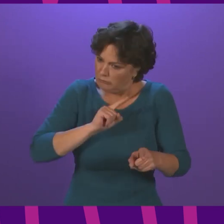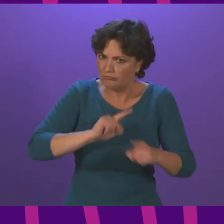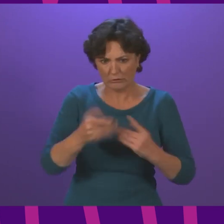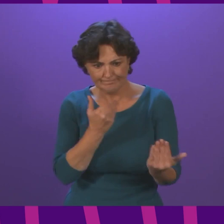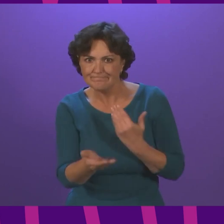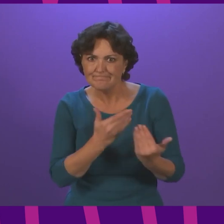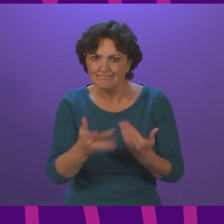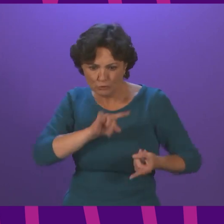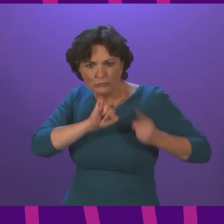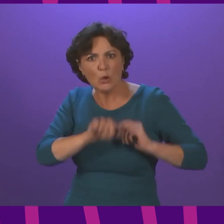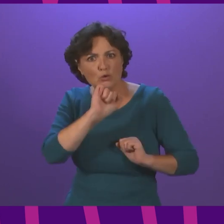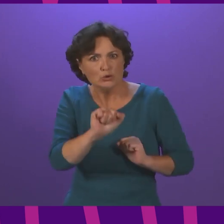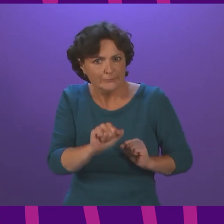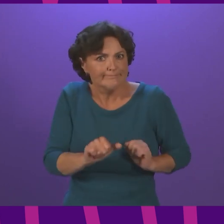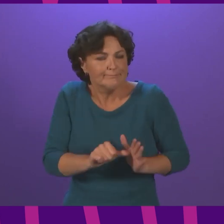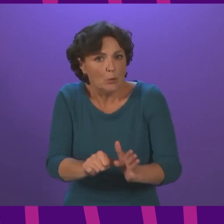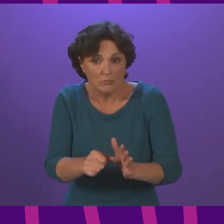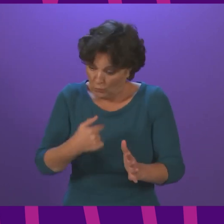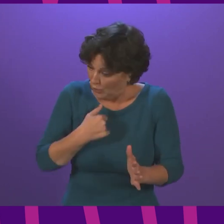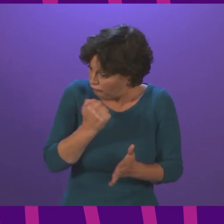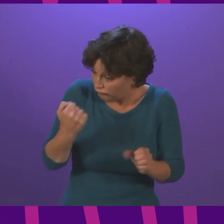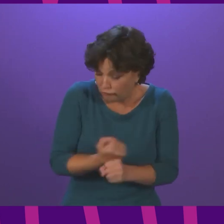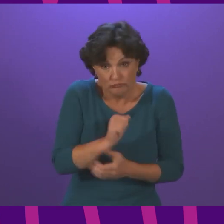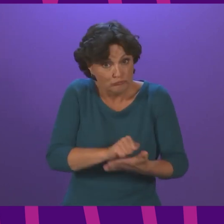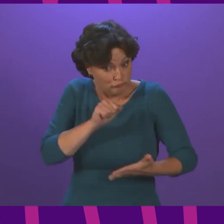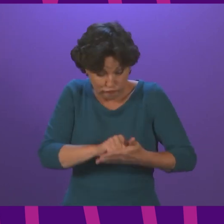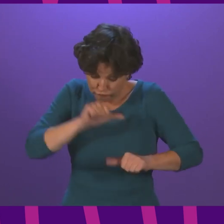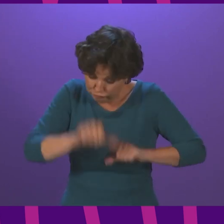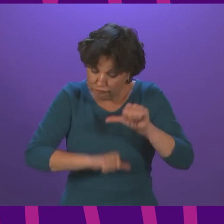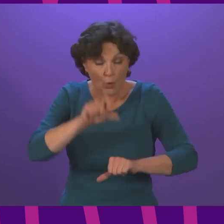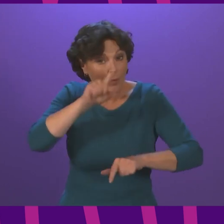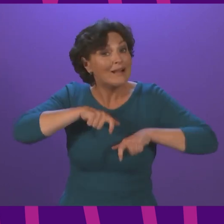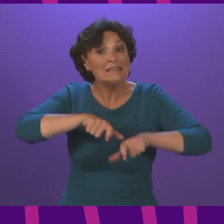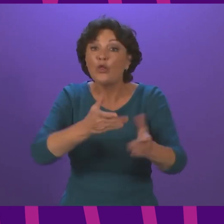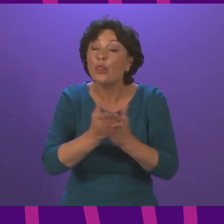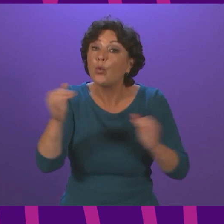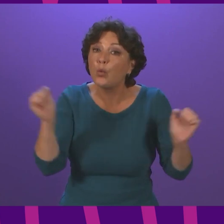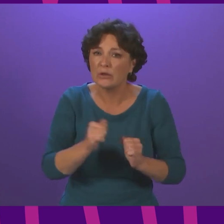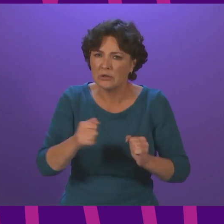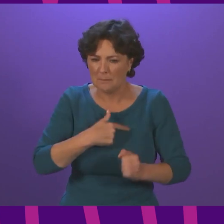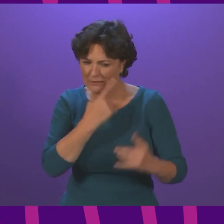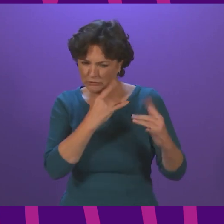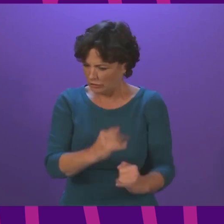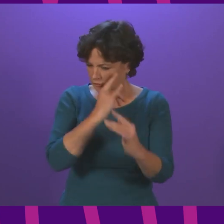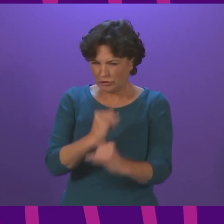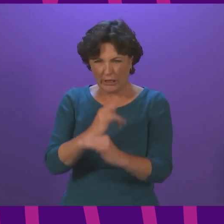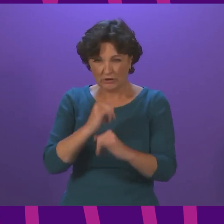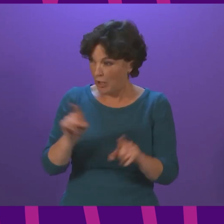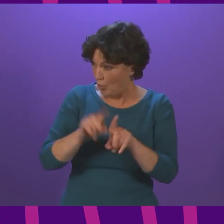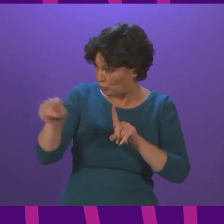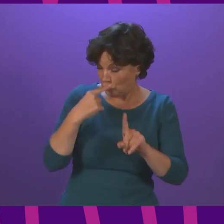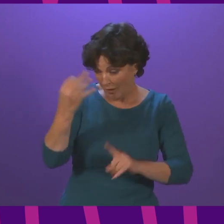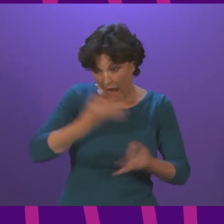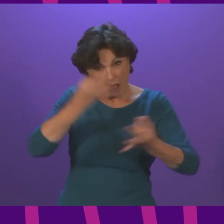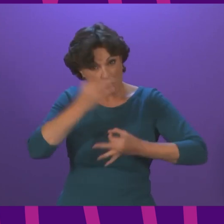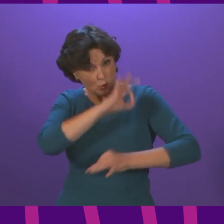respond to these challenges we are rightly and properly and this will continue I'm sure throughout the winter being robustly scrutinised on that but